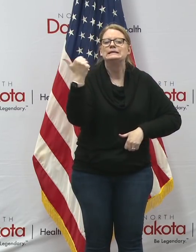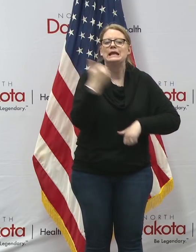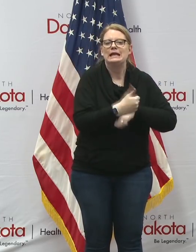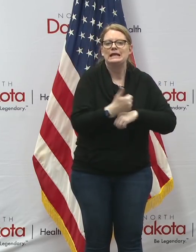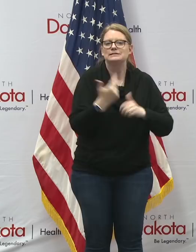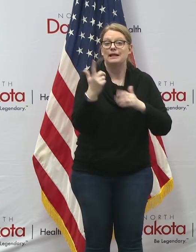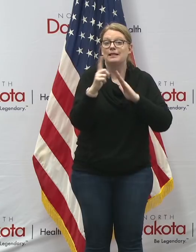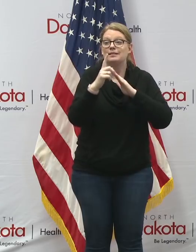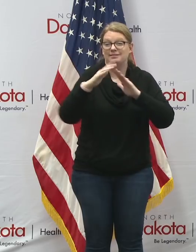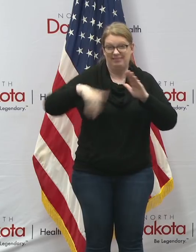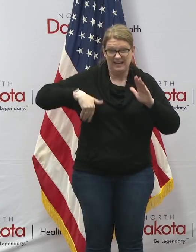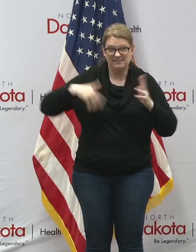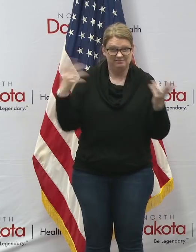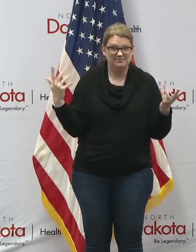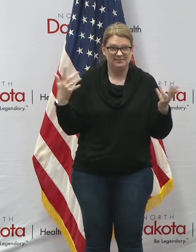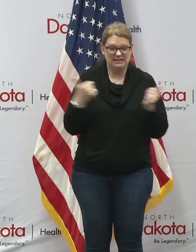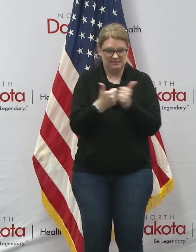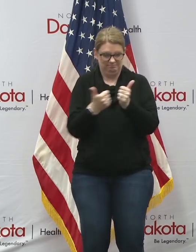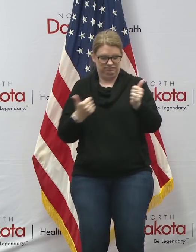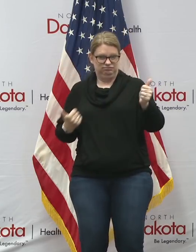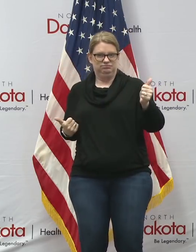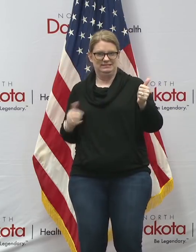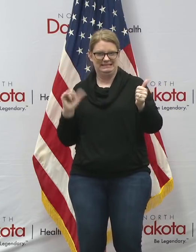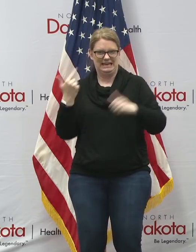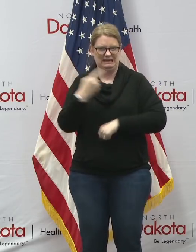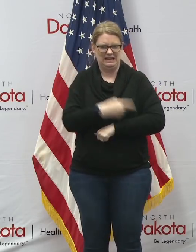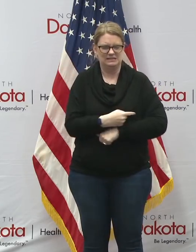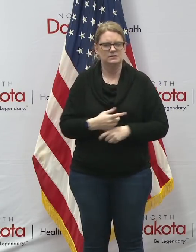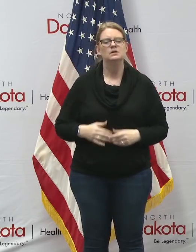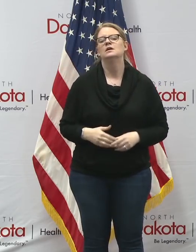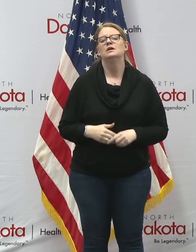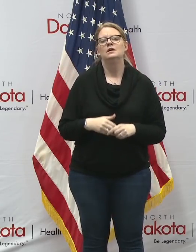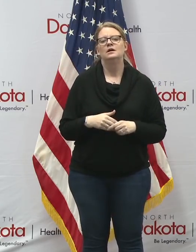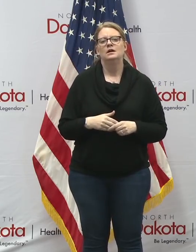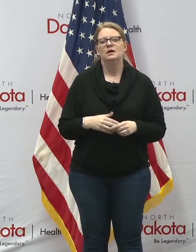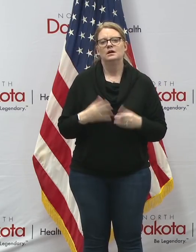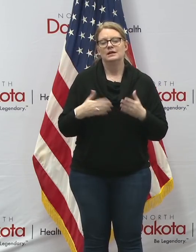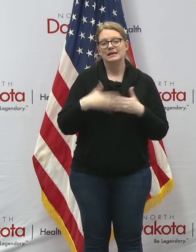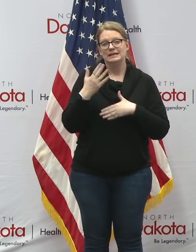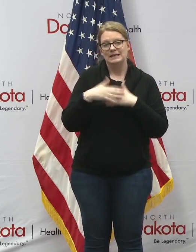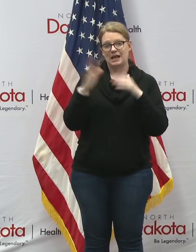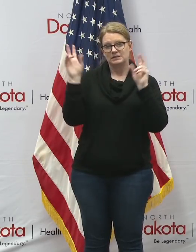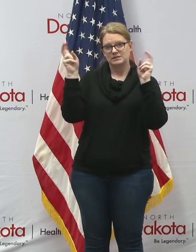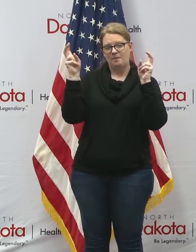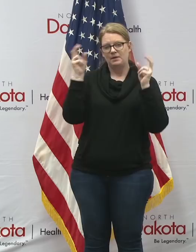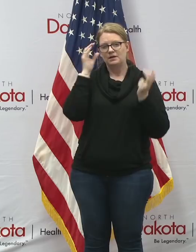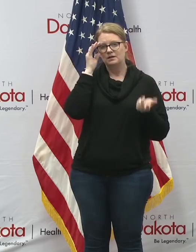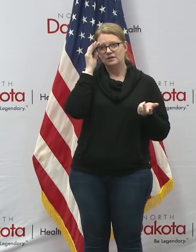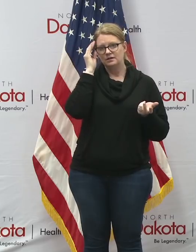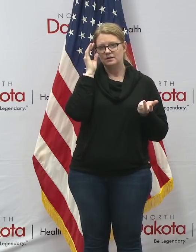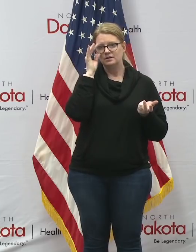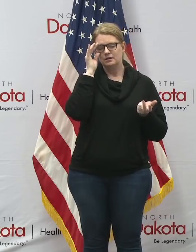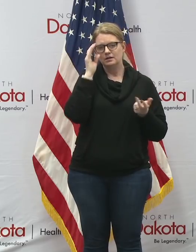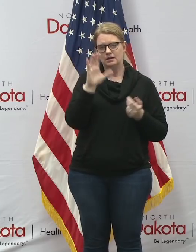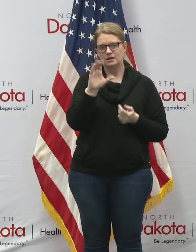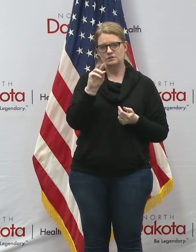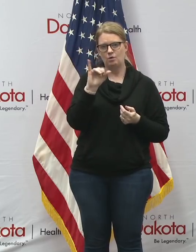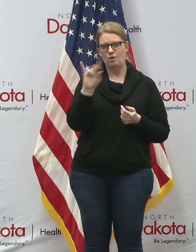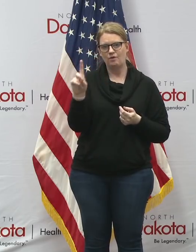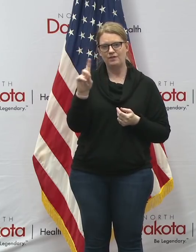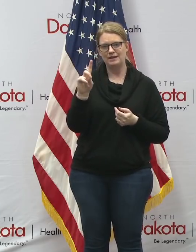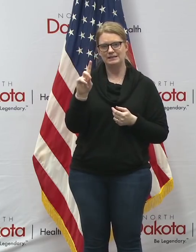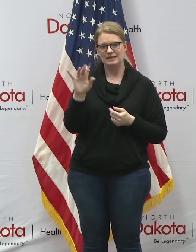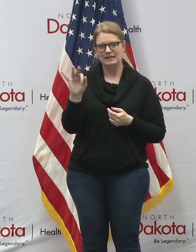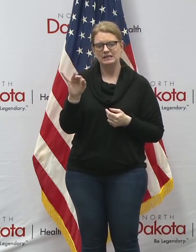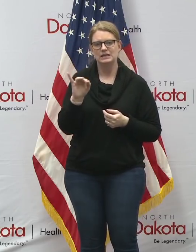the next thing we want to talk about next topic is the covid19 community and